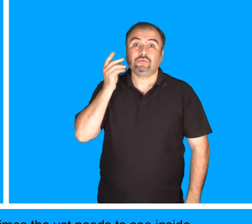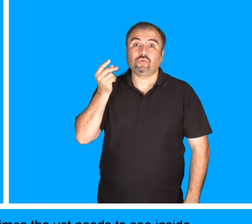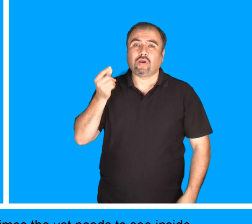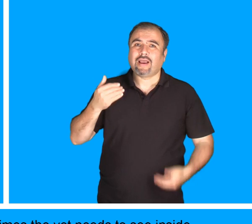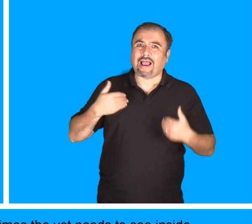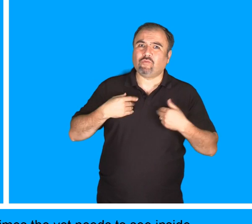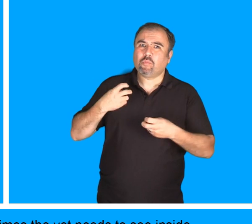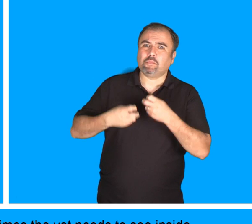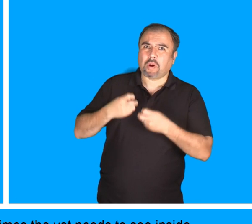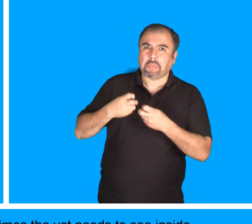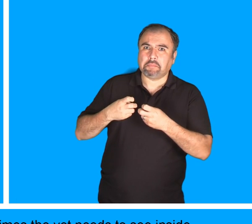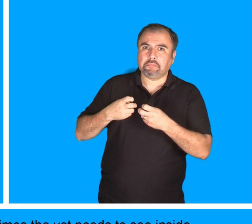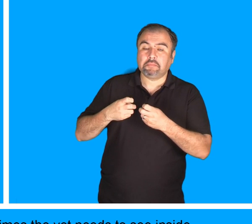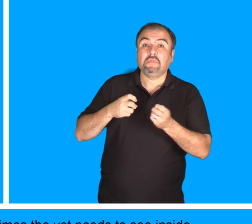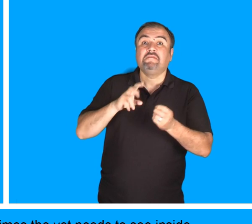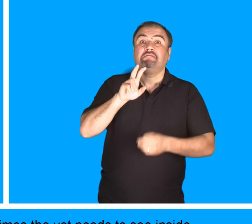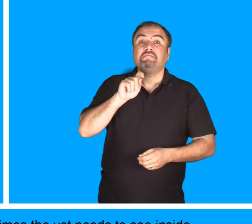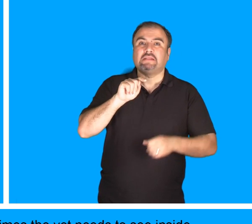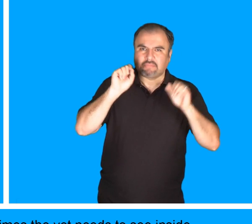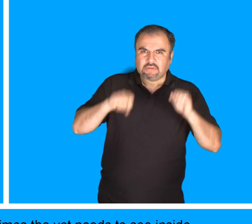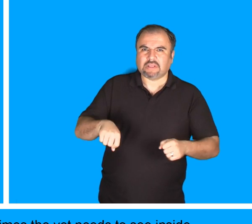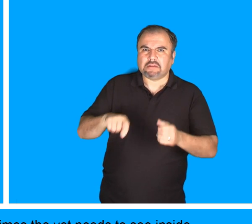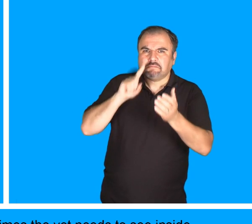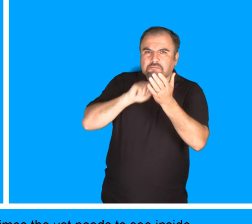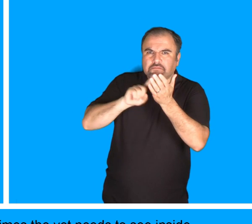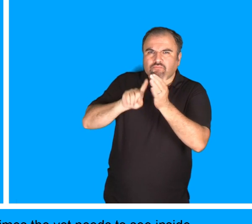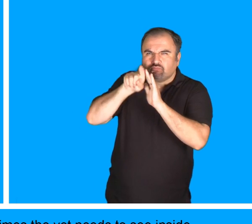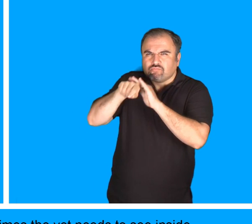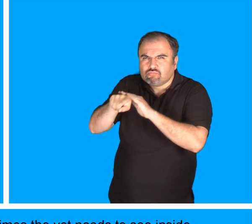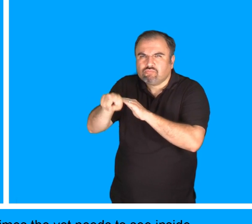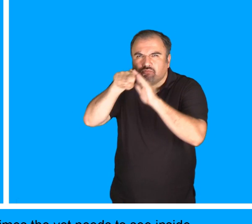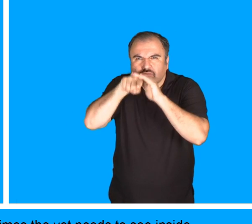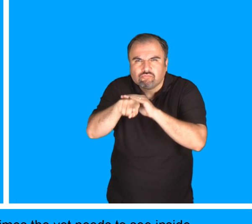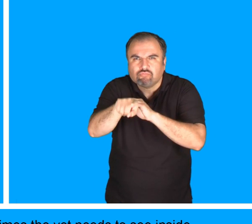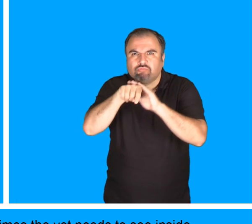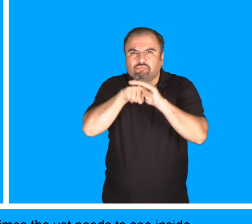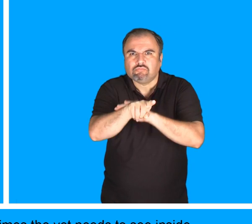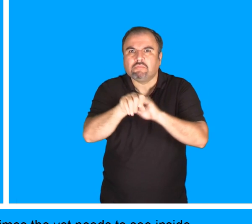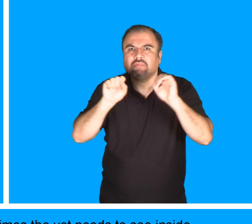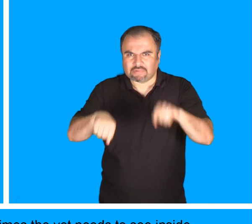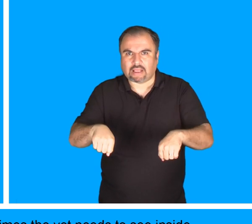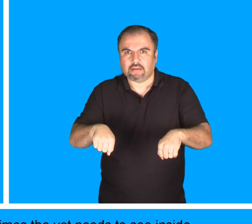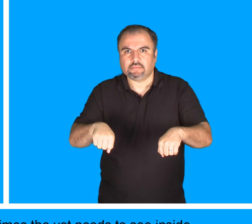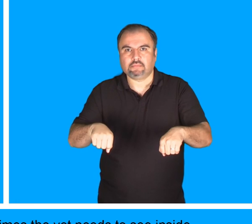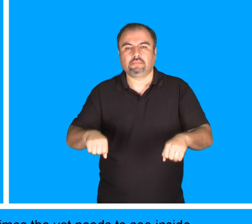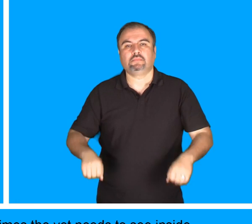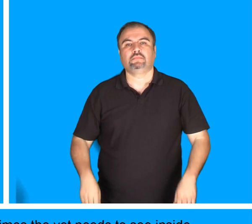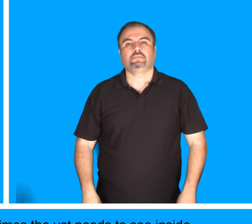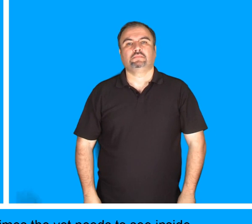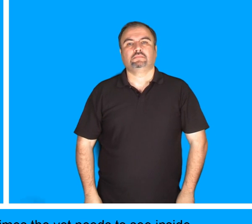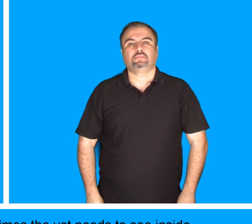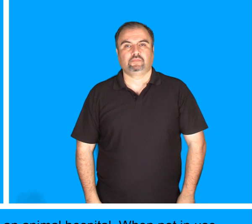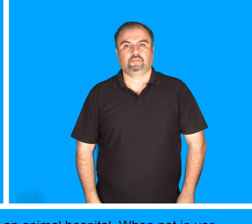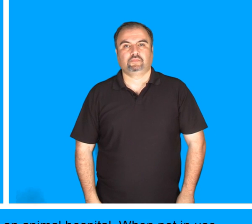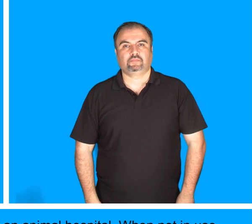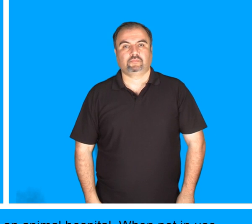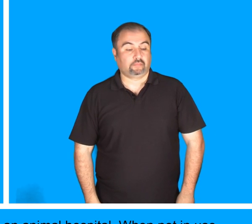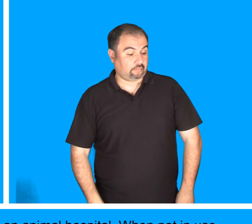Hospital, sometimes the vet needs to see inside the animal. This machine helps the vet see inside. This is another